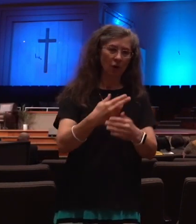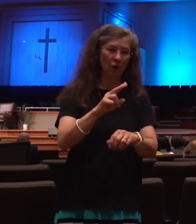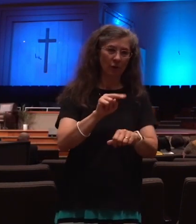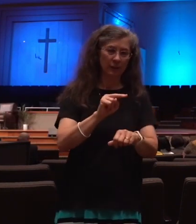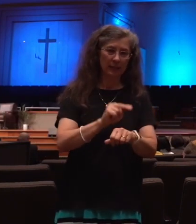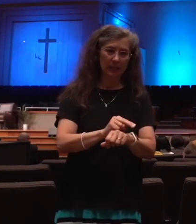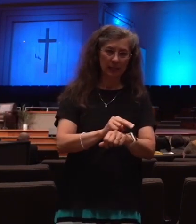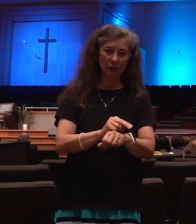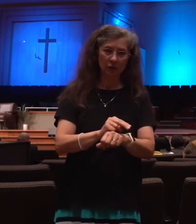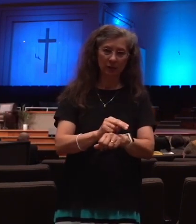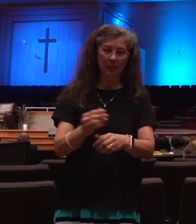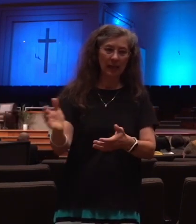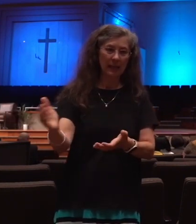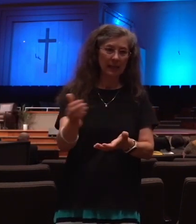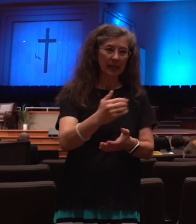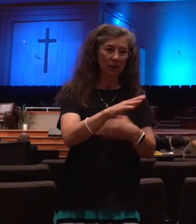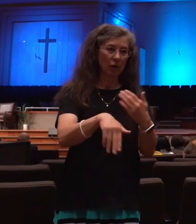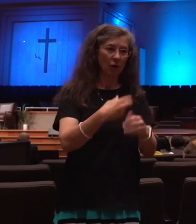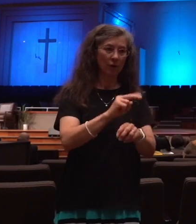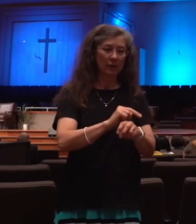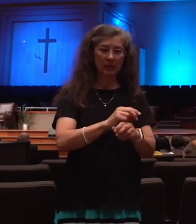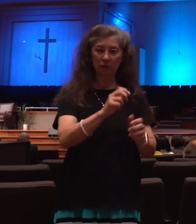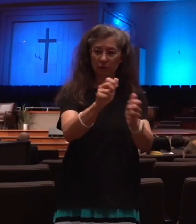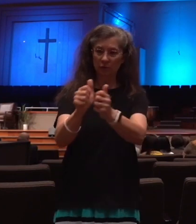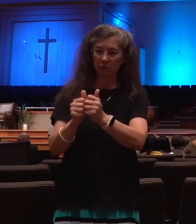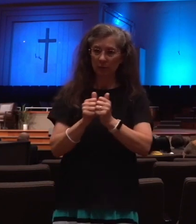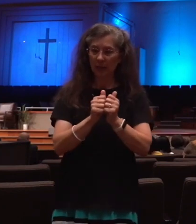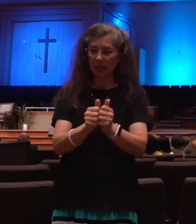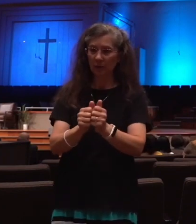in the Hebrew tongue, Armageddon.